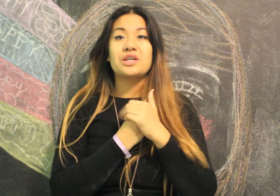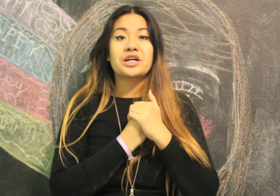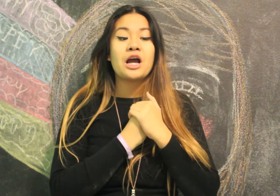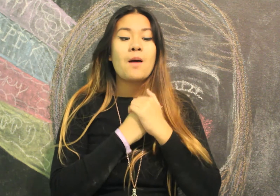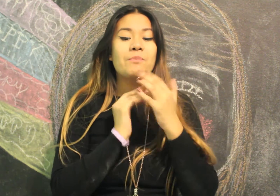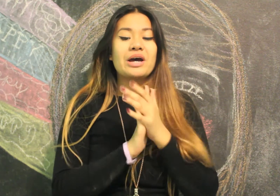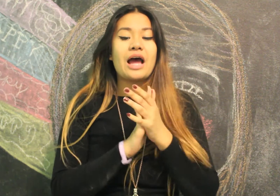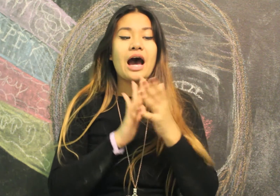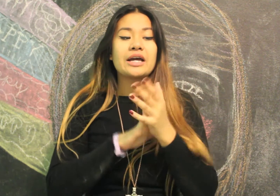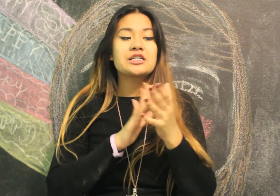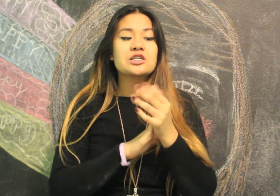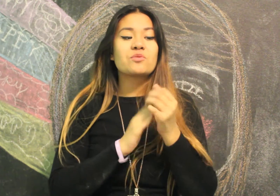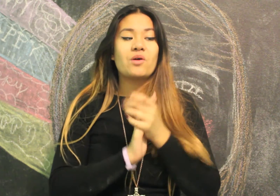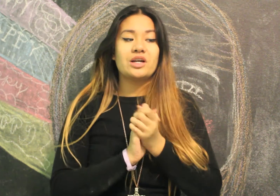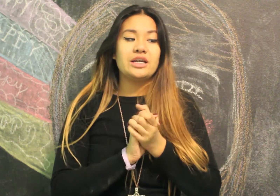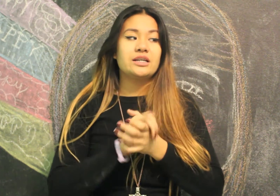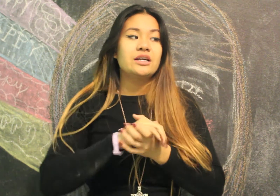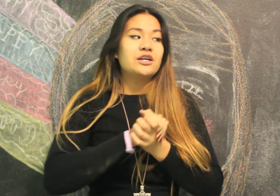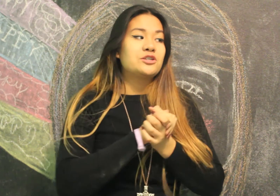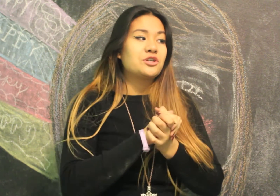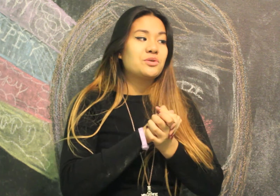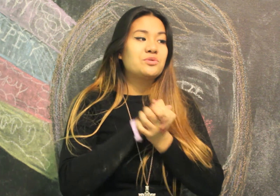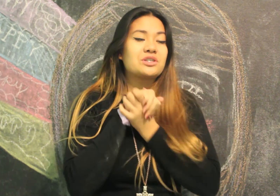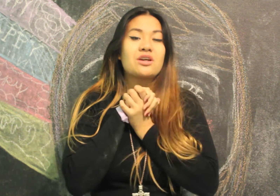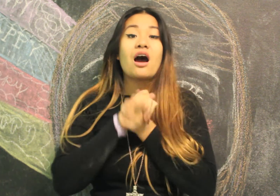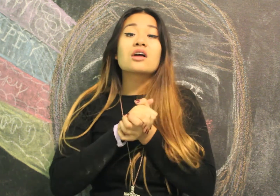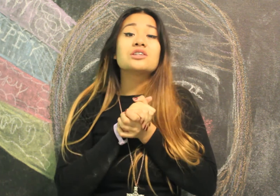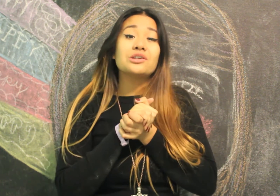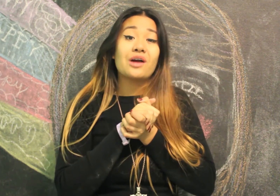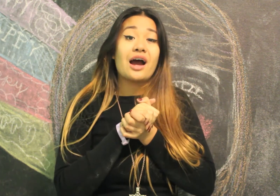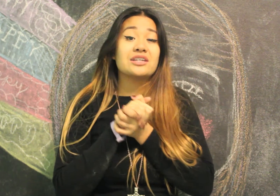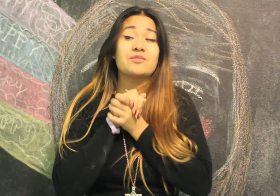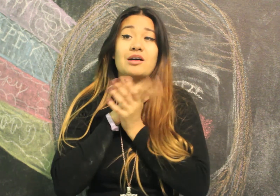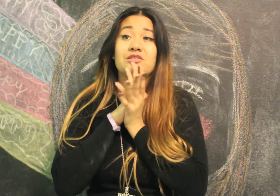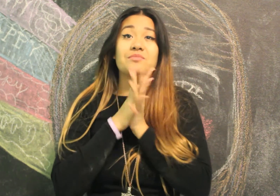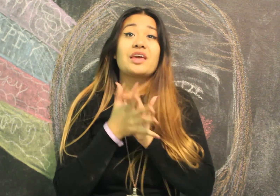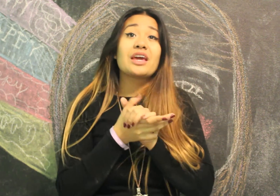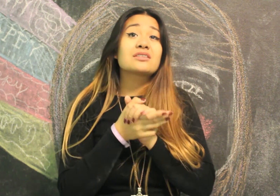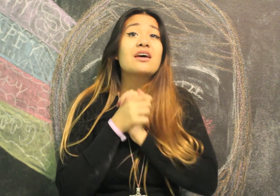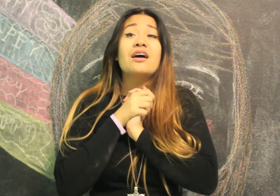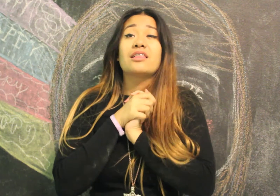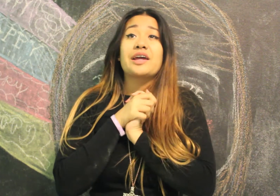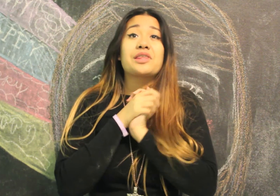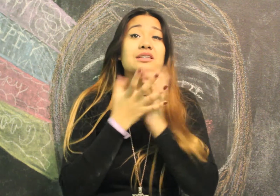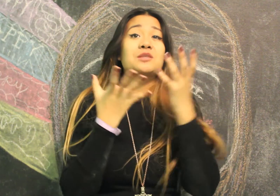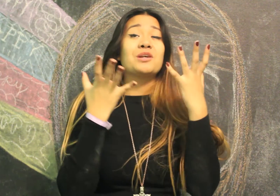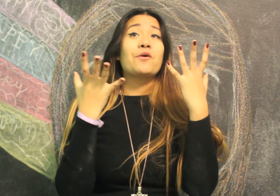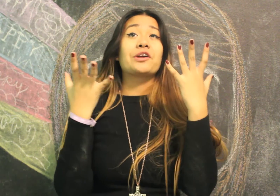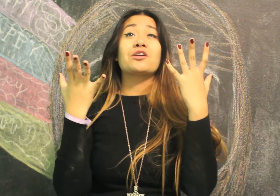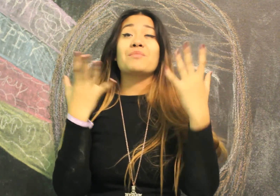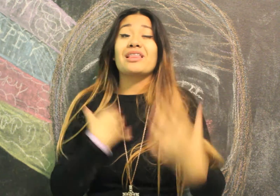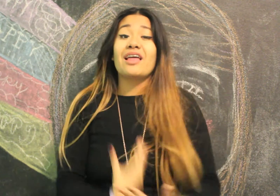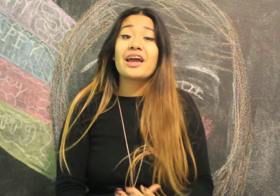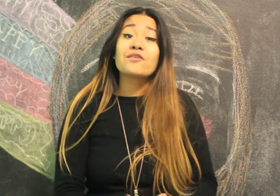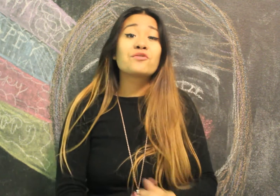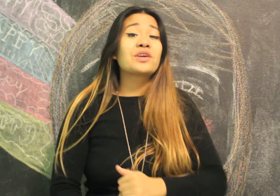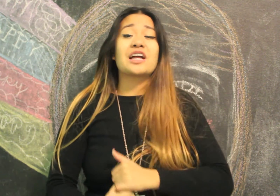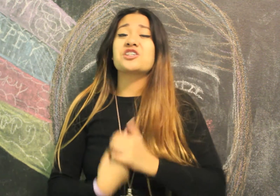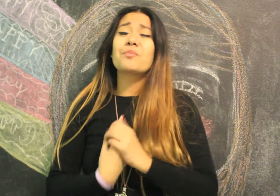year But I just wanted to just talk to you guys about some things like things that's been going on in my life Catch up